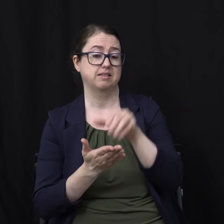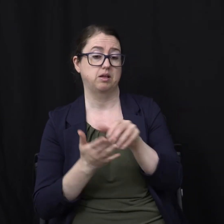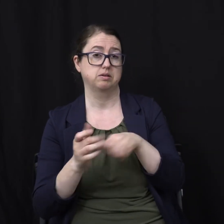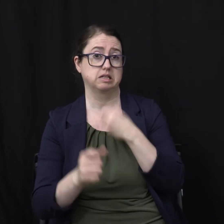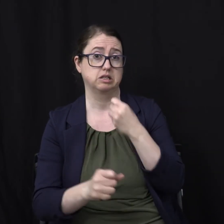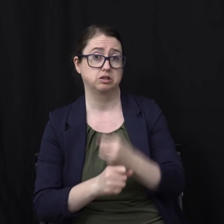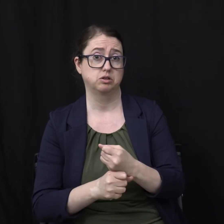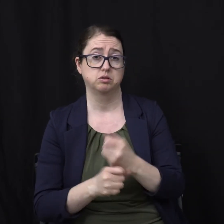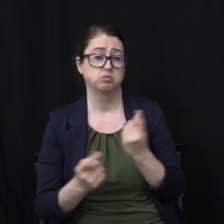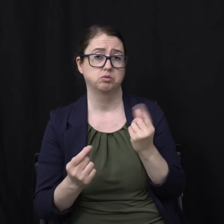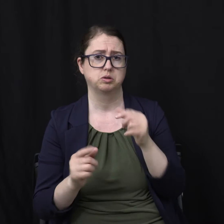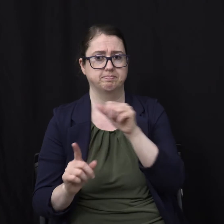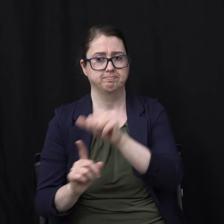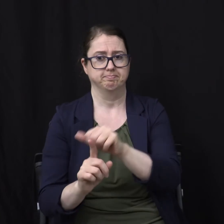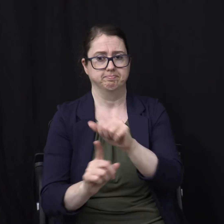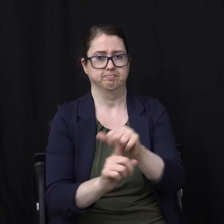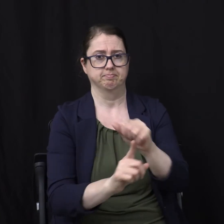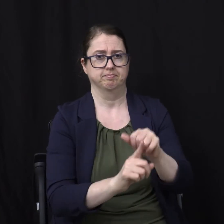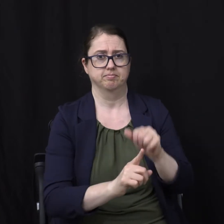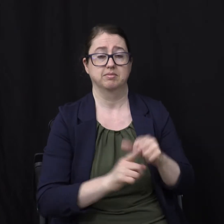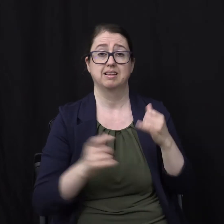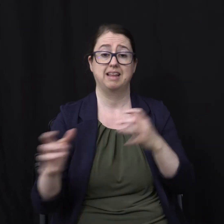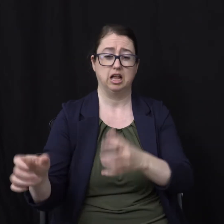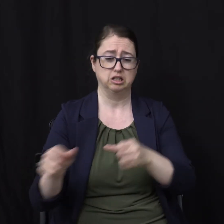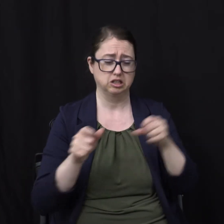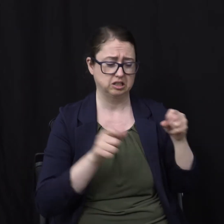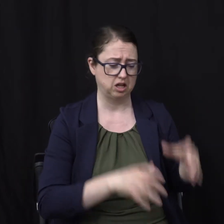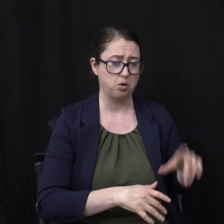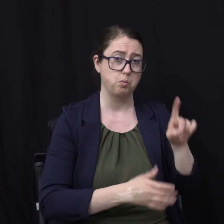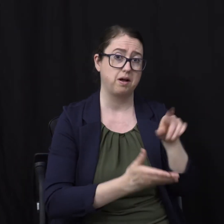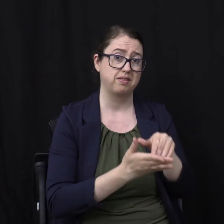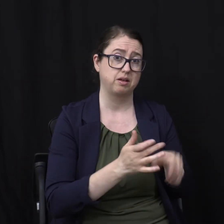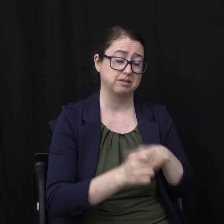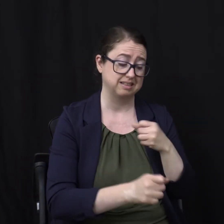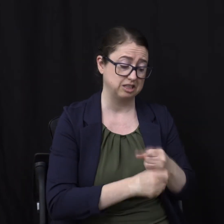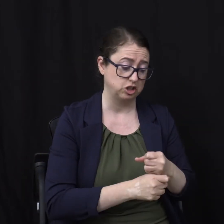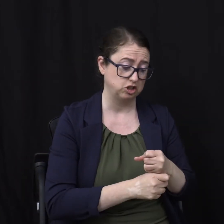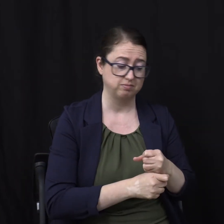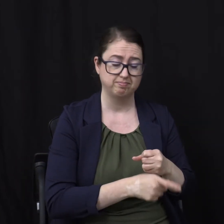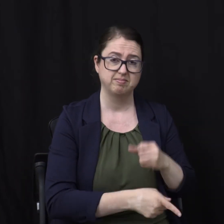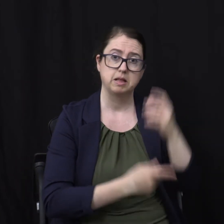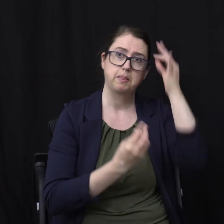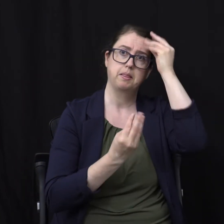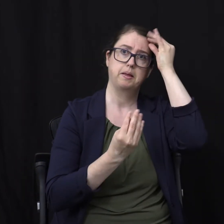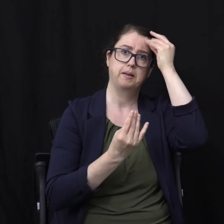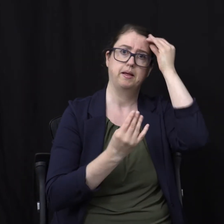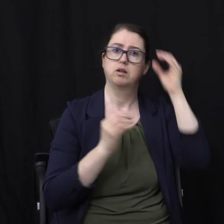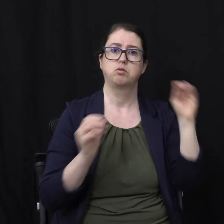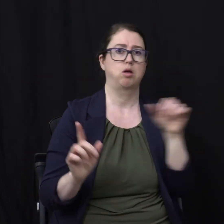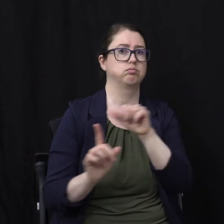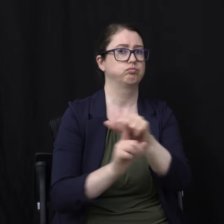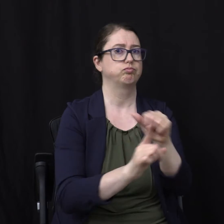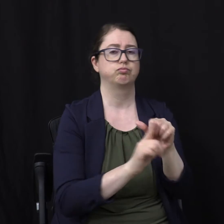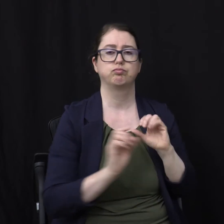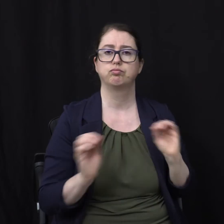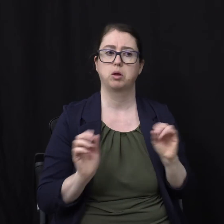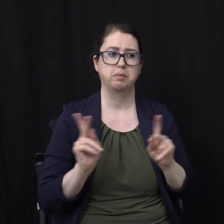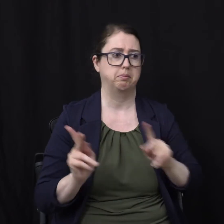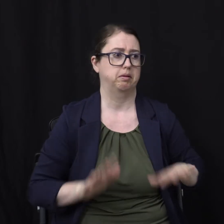very Mission statement And he's now got A thousand years To think it over Doesn't he? Nobody's there To deceive Now